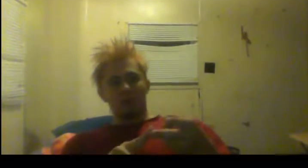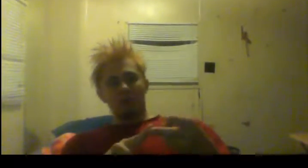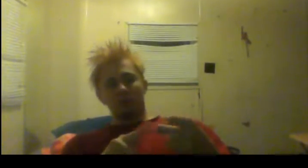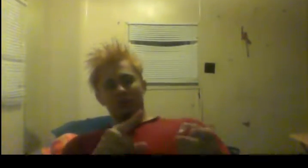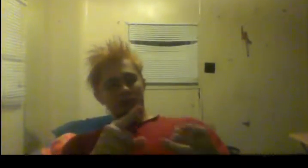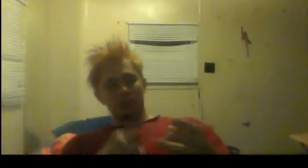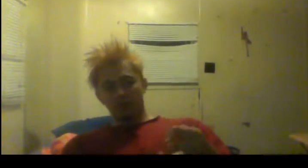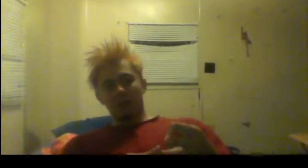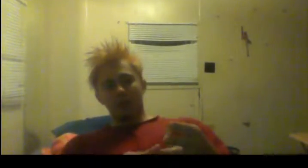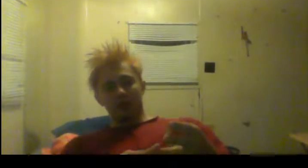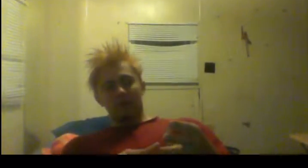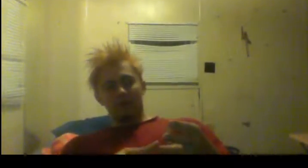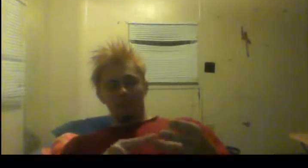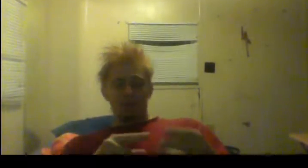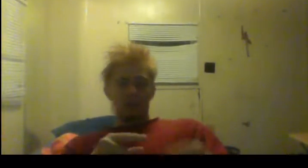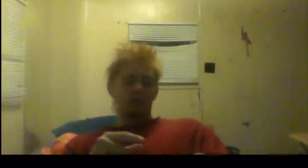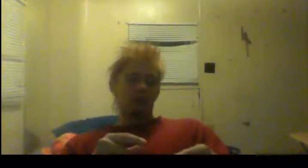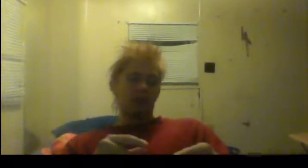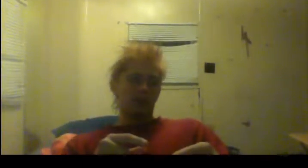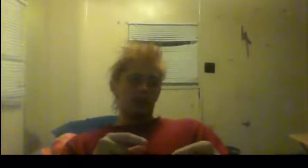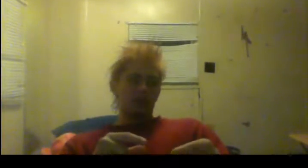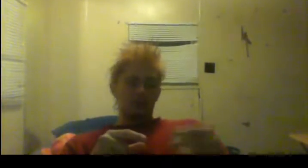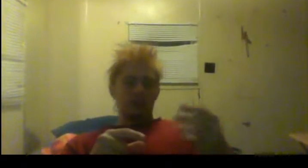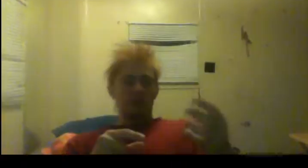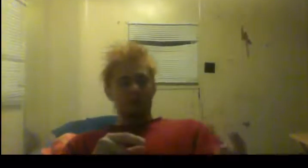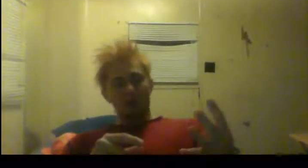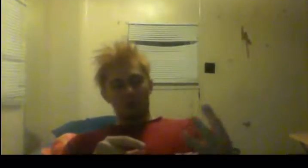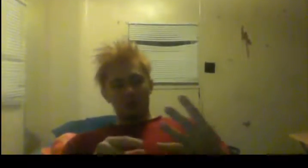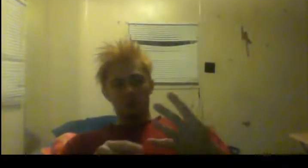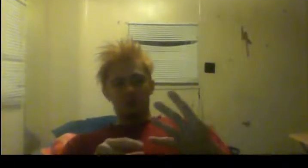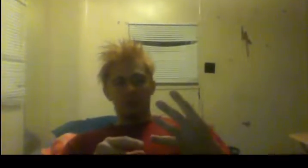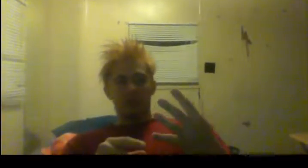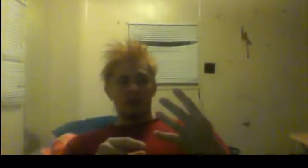for you? Listen to your body. Okay. So there's four meals right there.